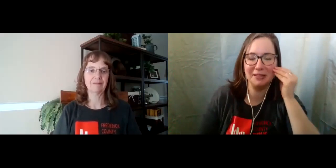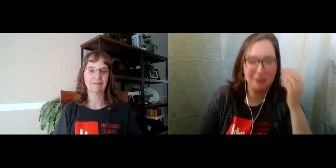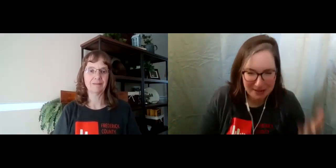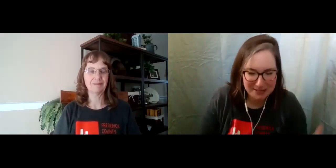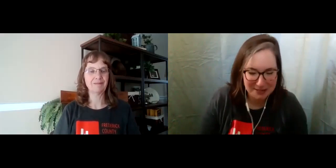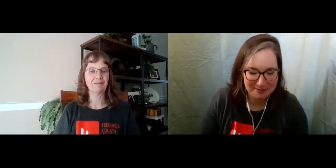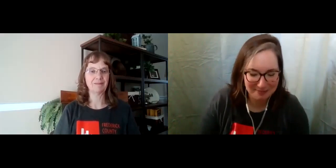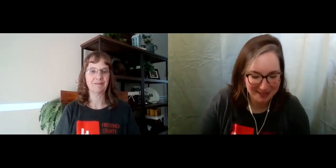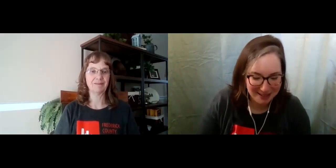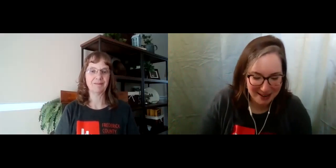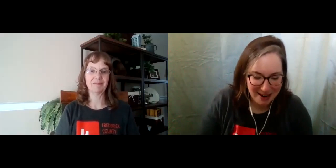awesome.